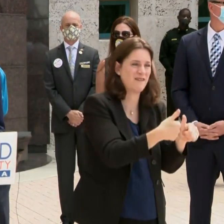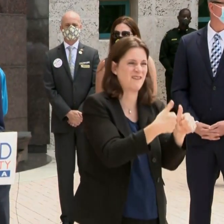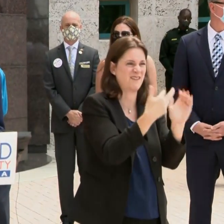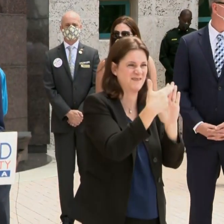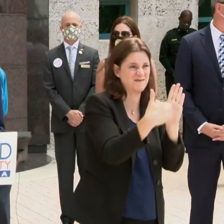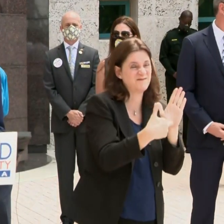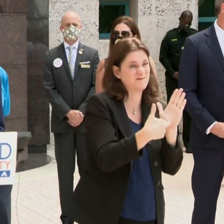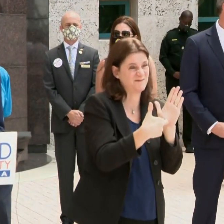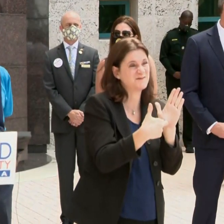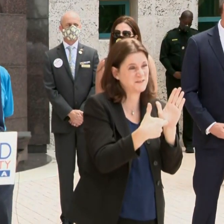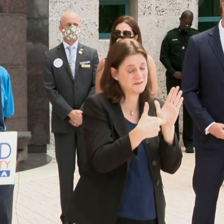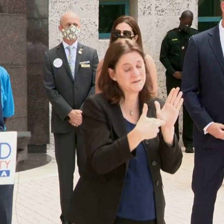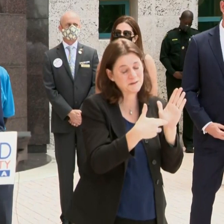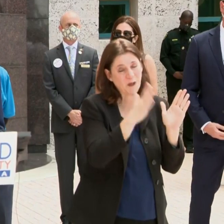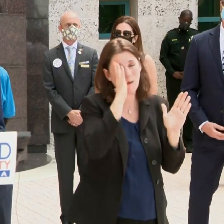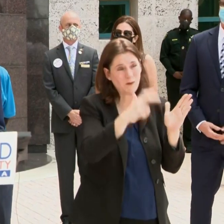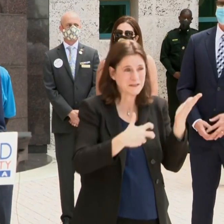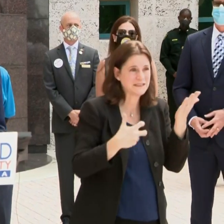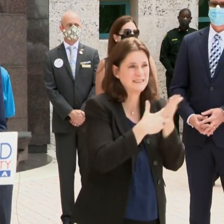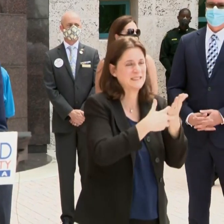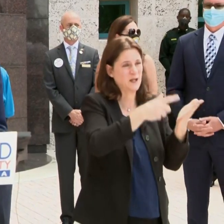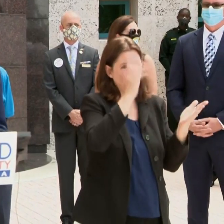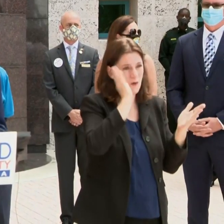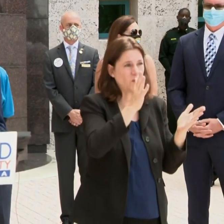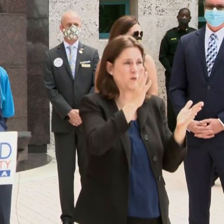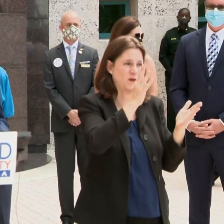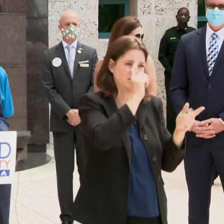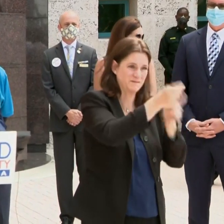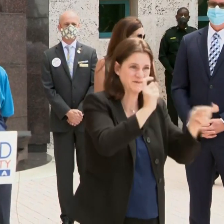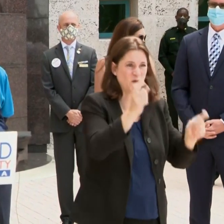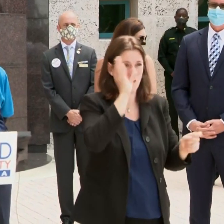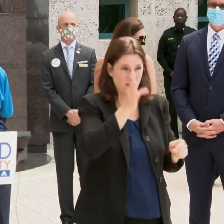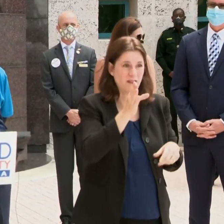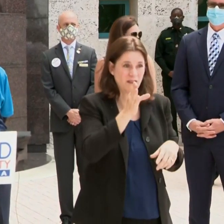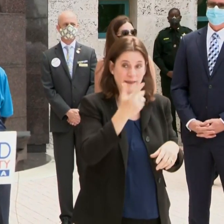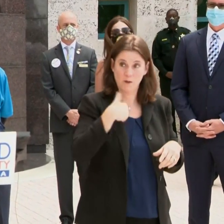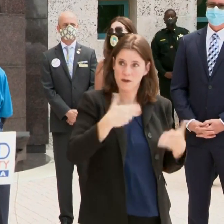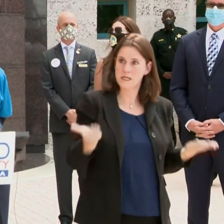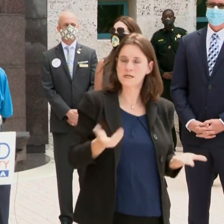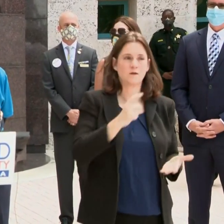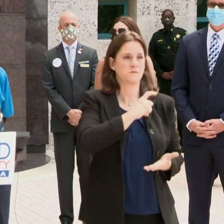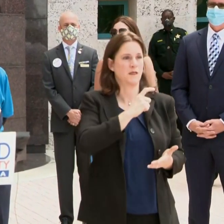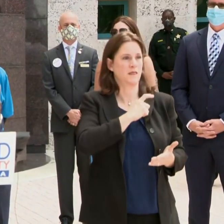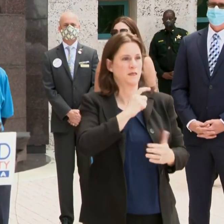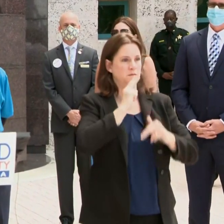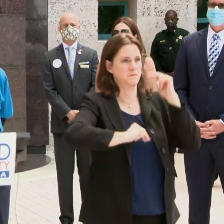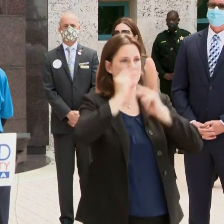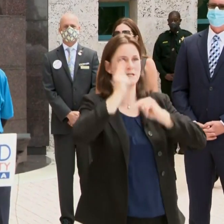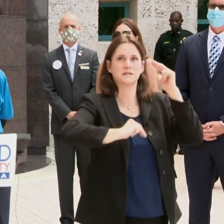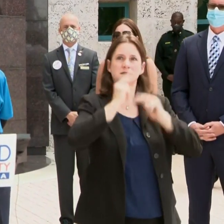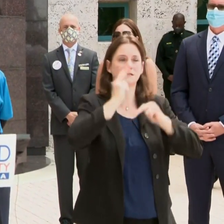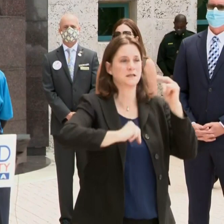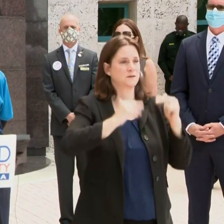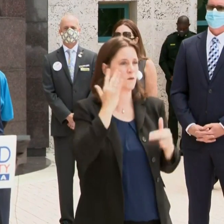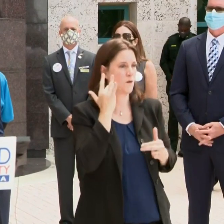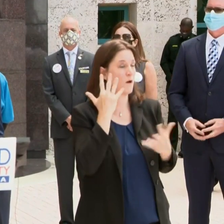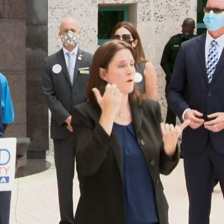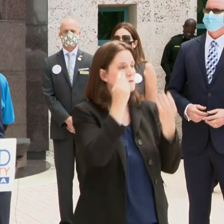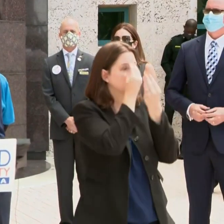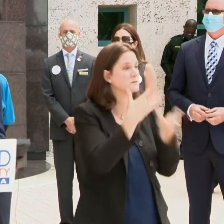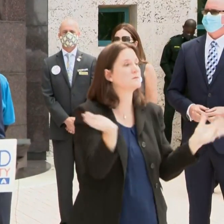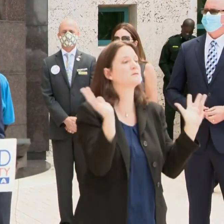stronger enforcement orders. And as you see, we're here at the sheriff's office because we want to let folks know in the community